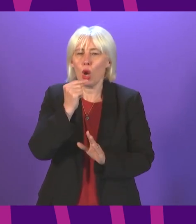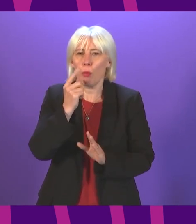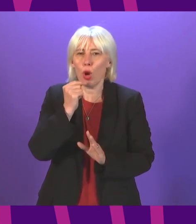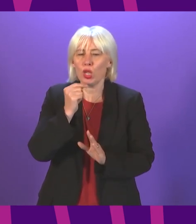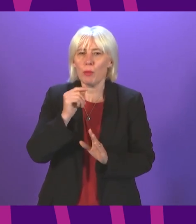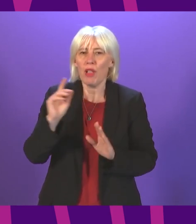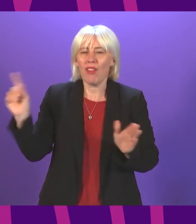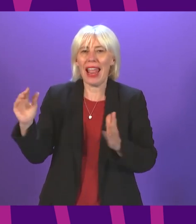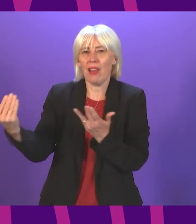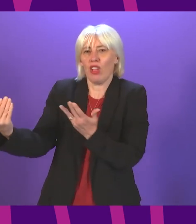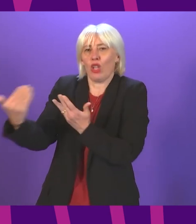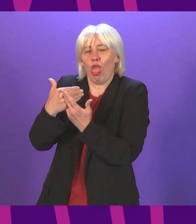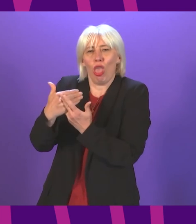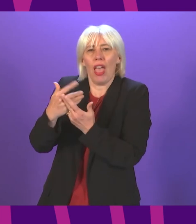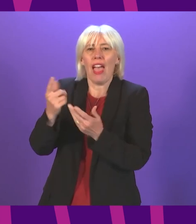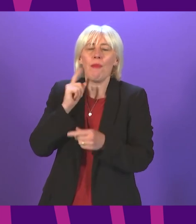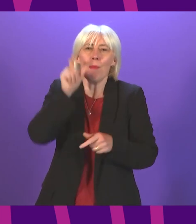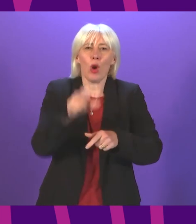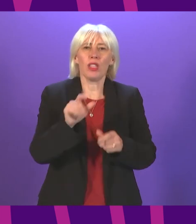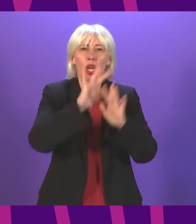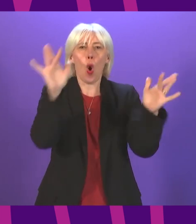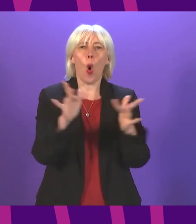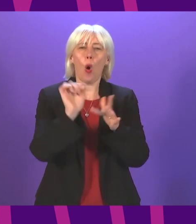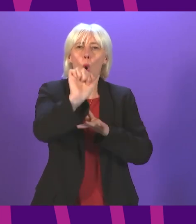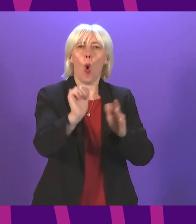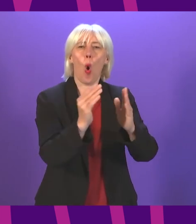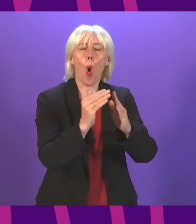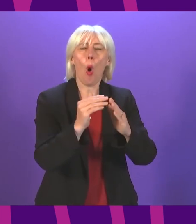any of us to intervene on speakers who are virtual?